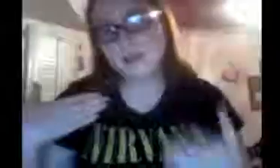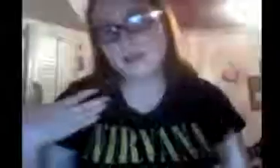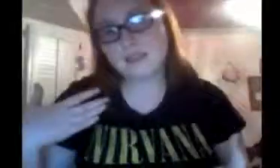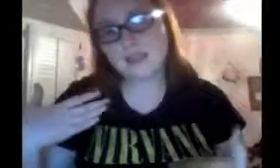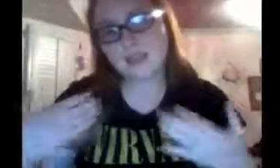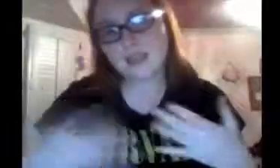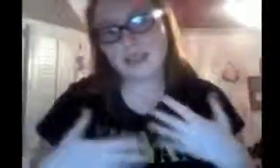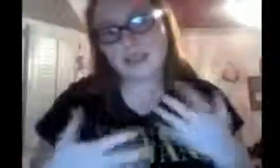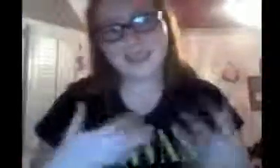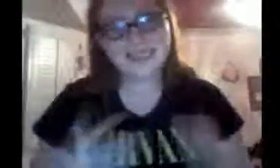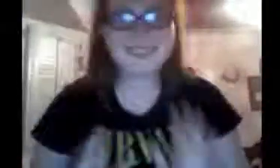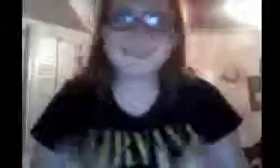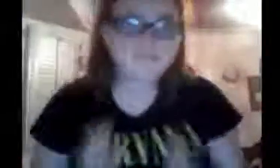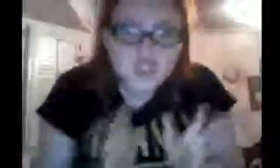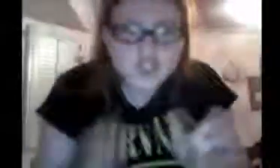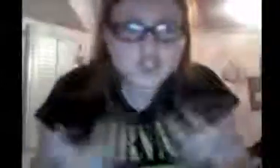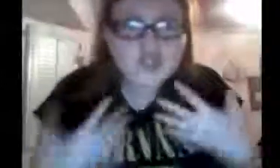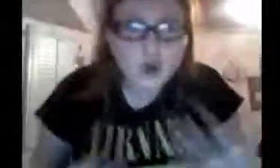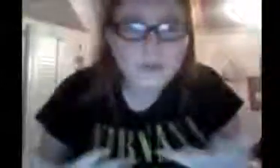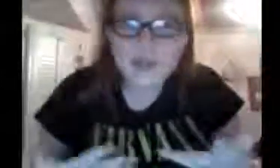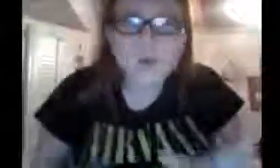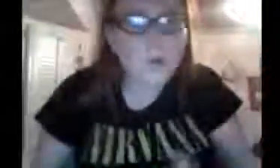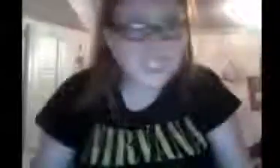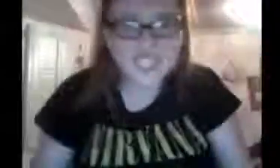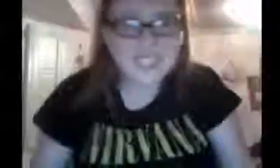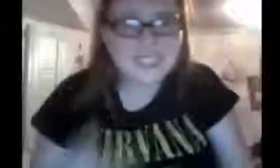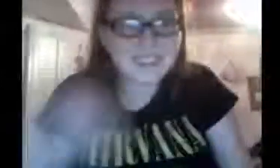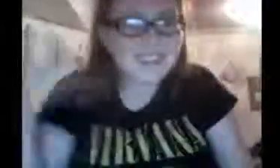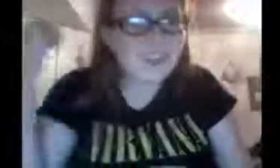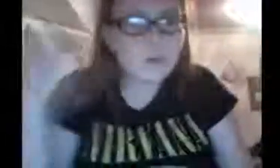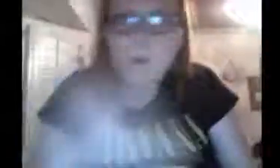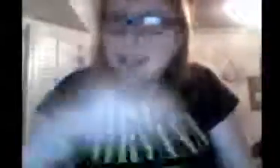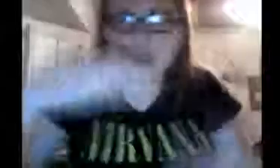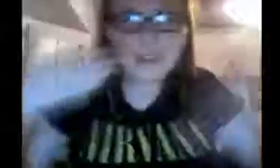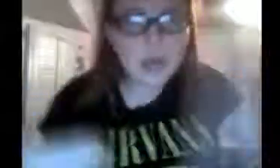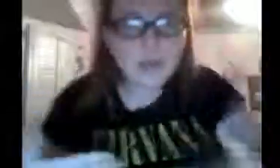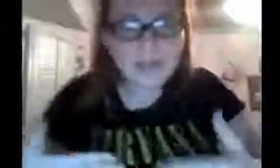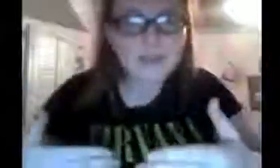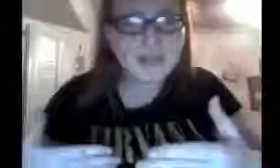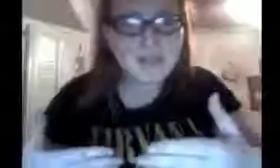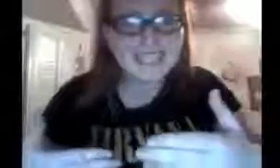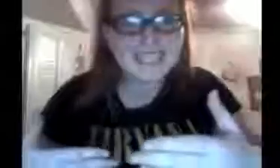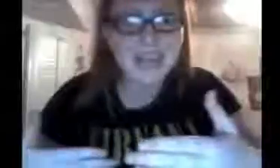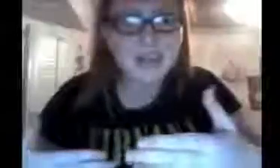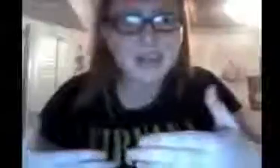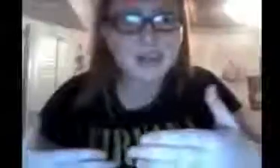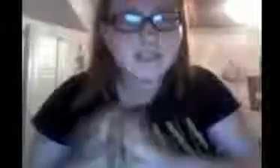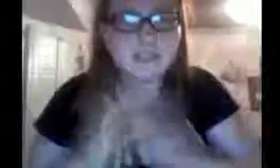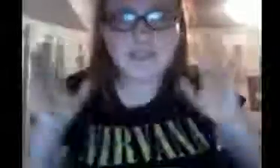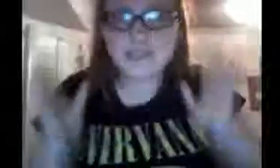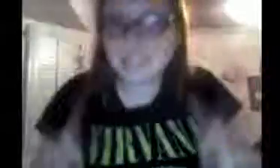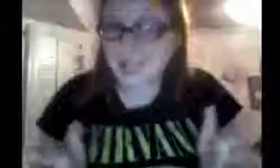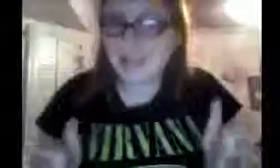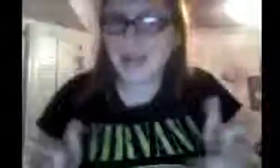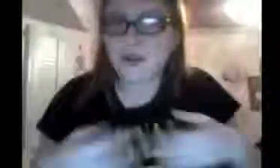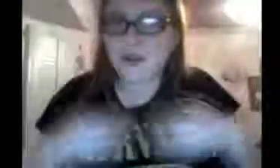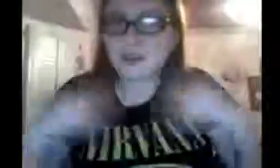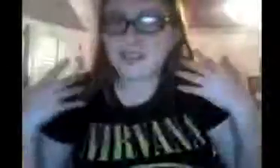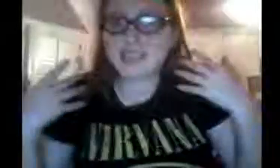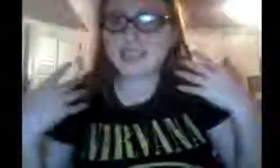Did they... Like, so many questions. Did Quinn and Logan ever get back together? Did they ever stay together? Did